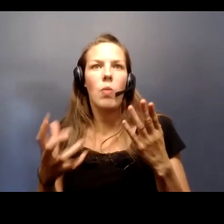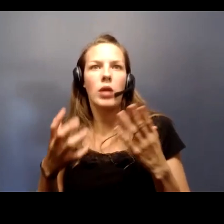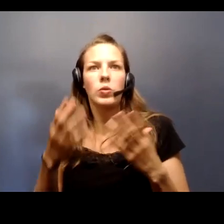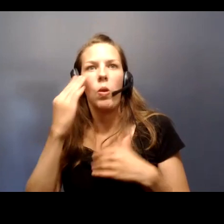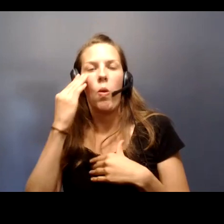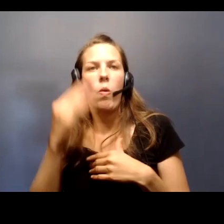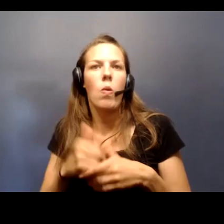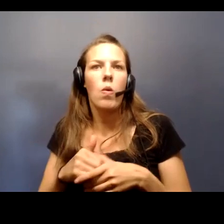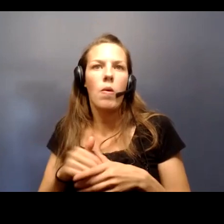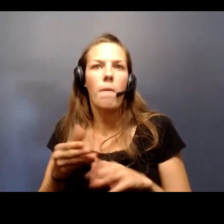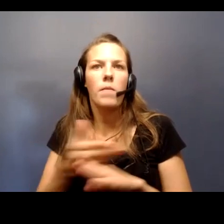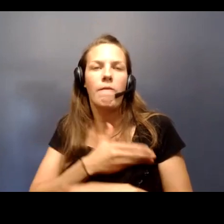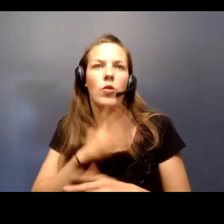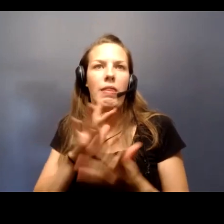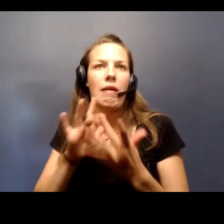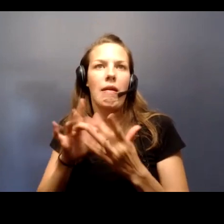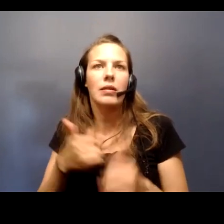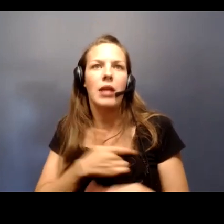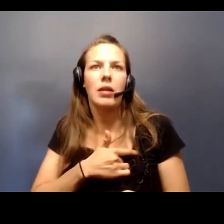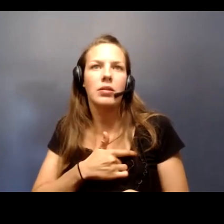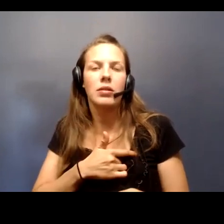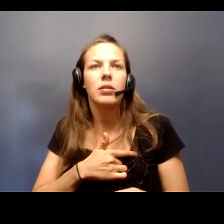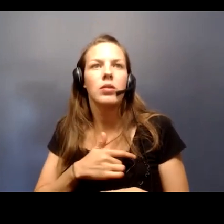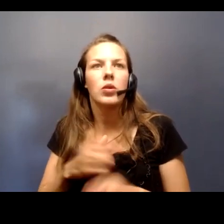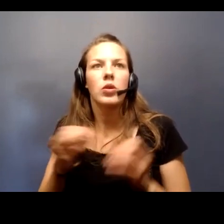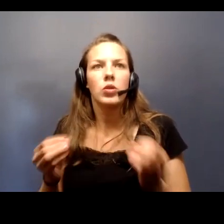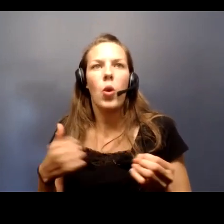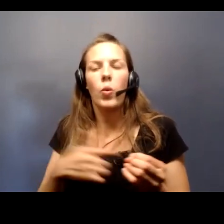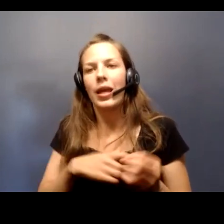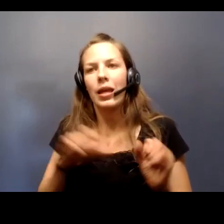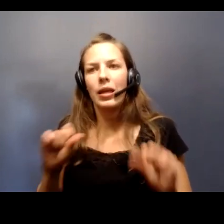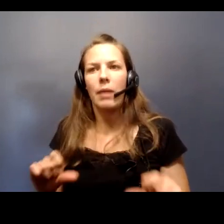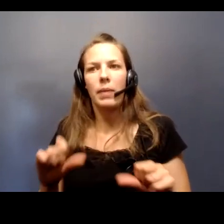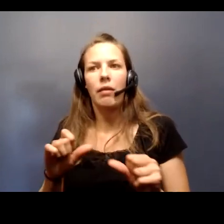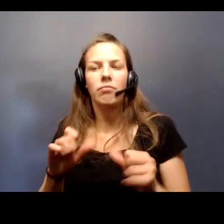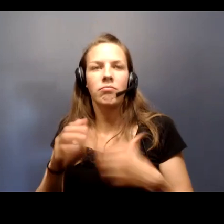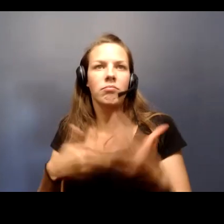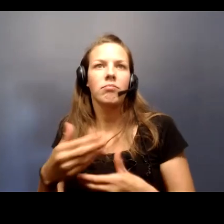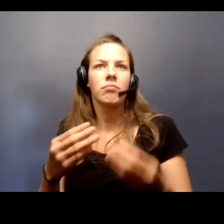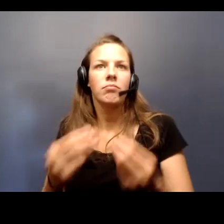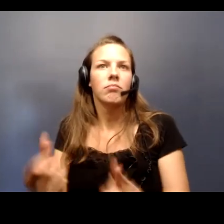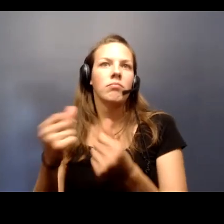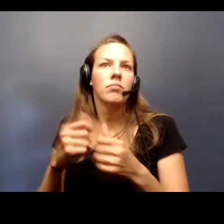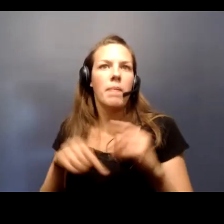before they contact us so that we can be pretty efficient about that.